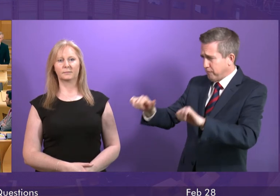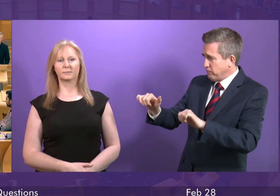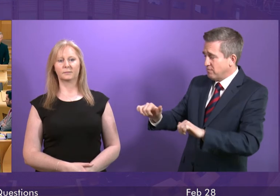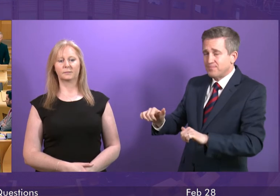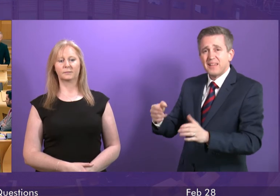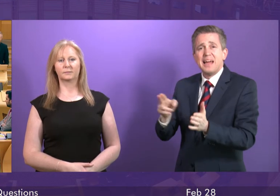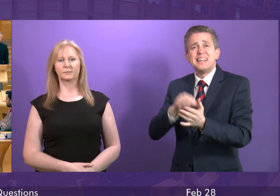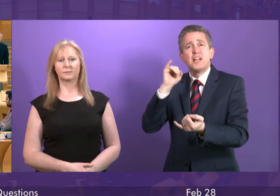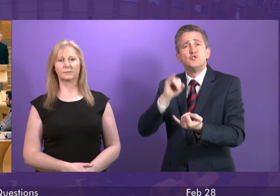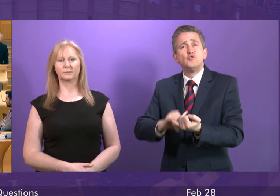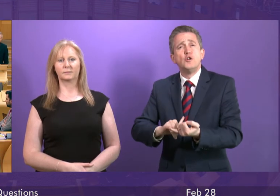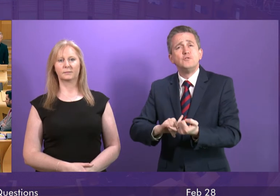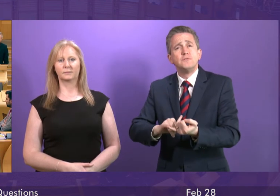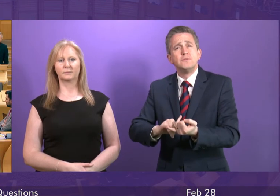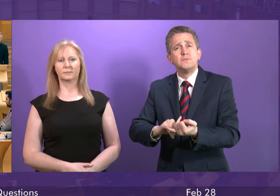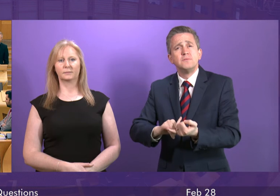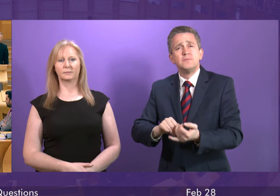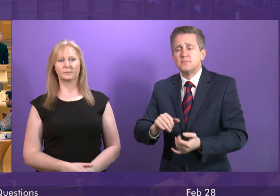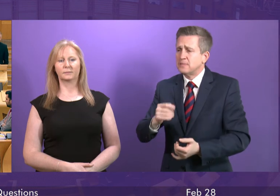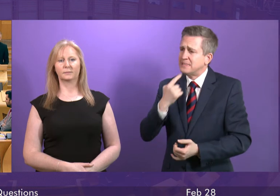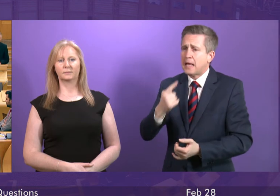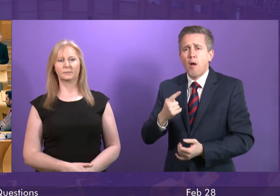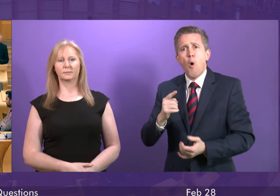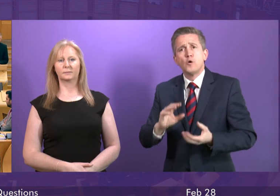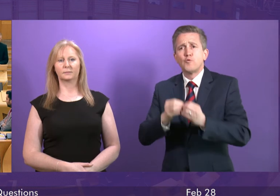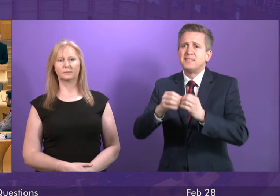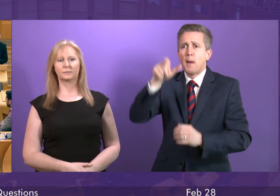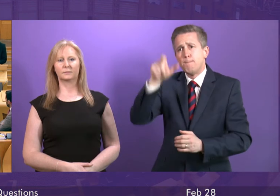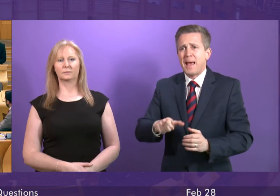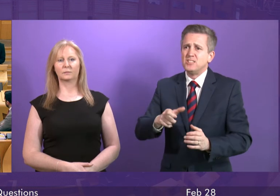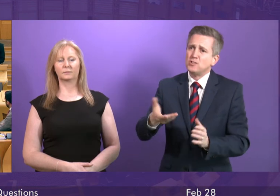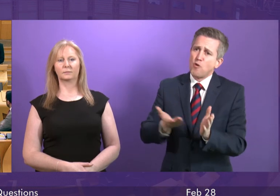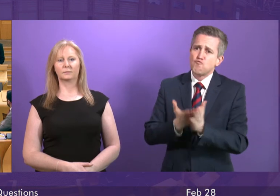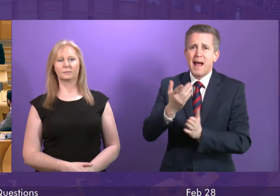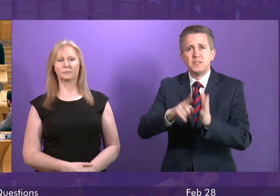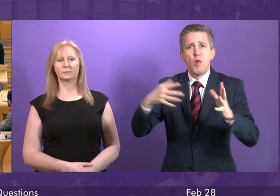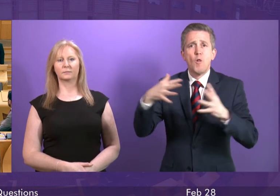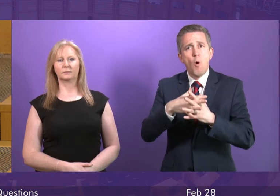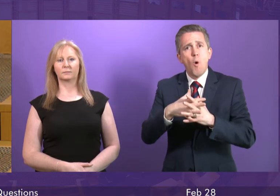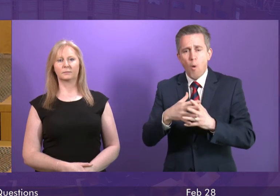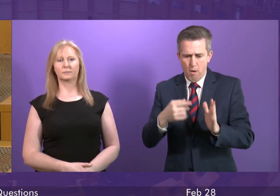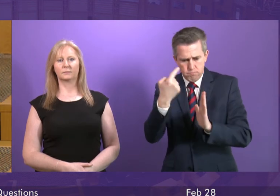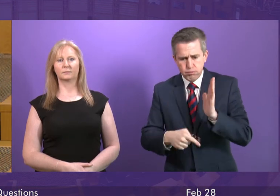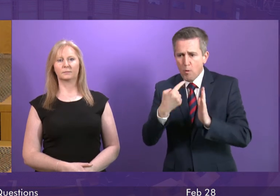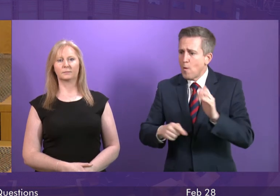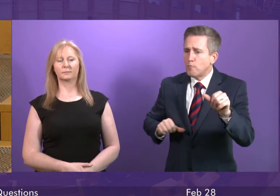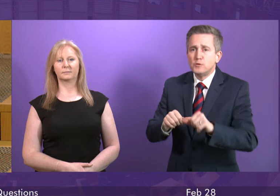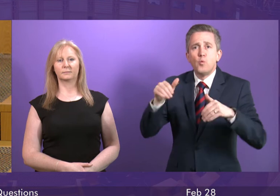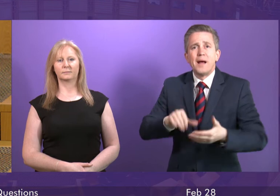Nicola Sturgeon told us her patient rights law was the way to cut waiting times, but it is just flim